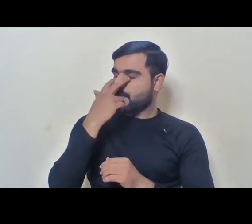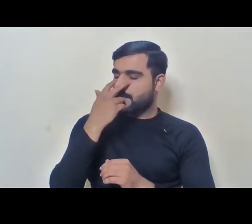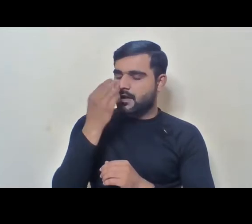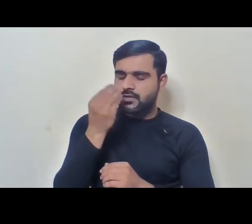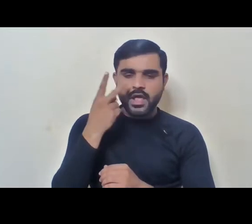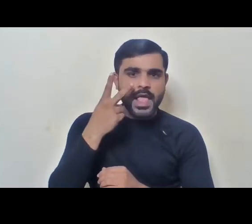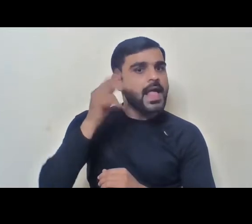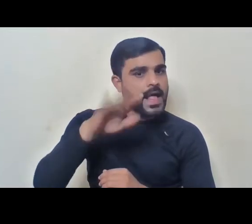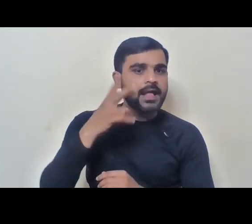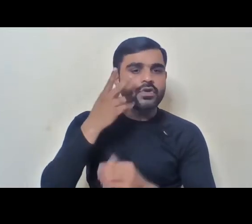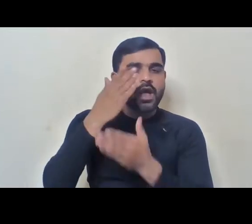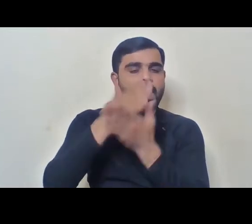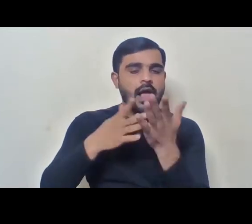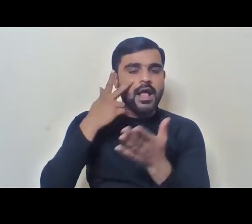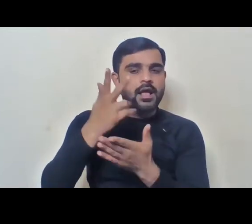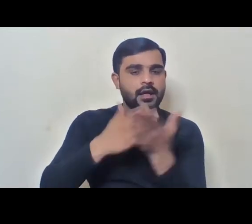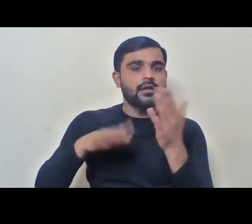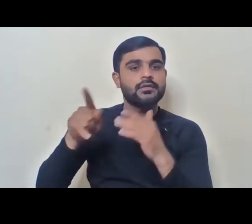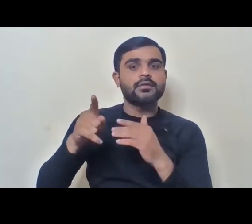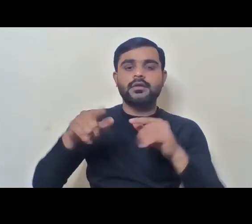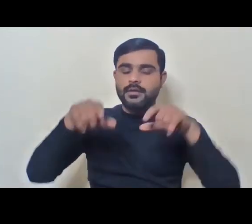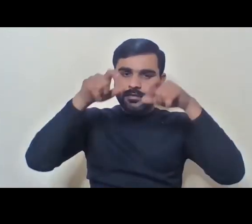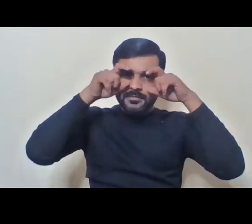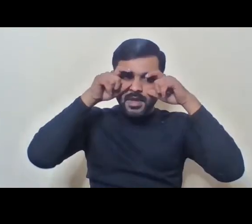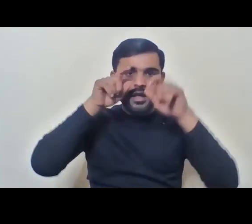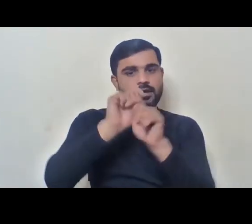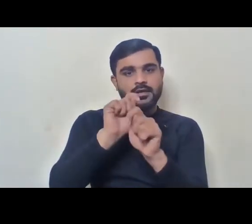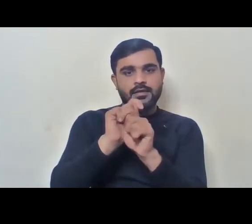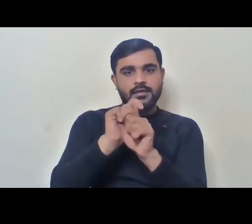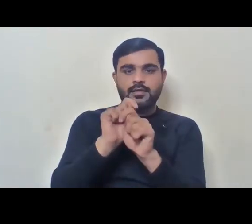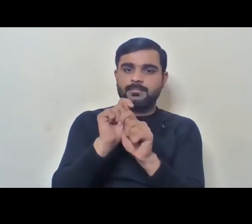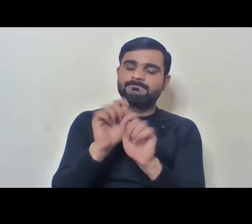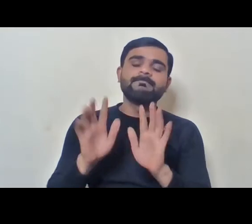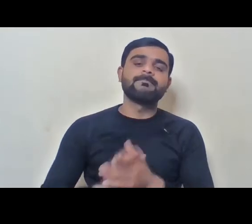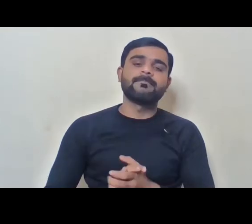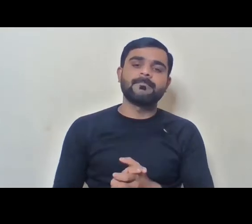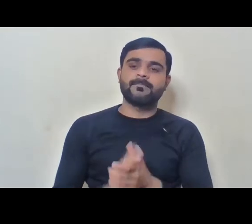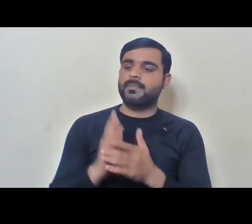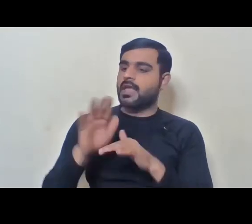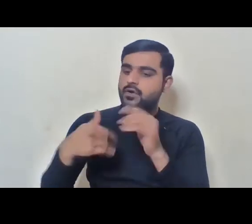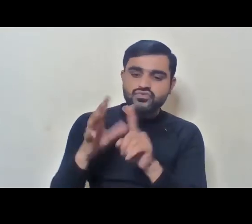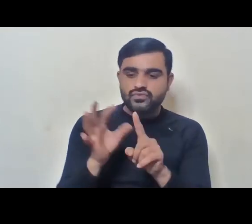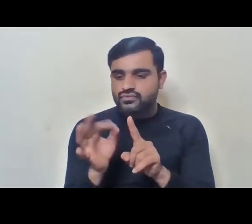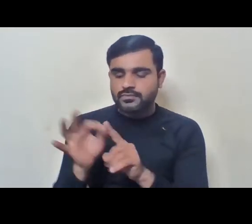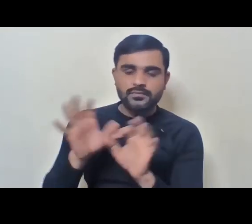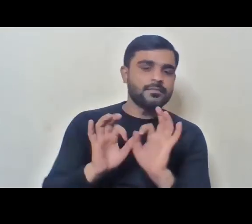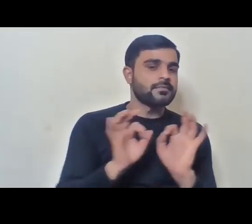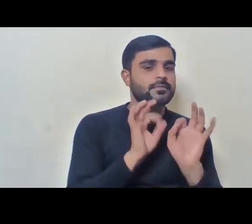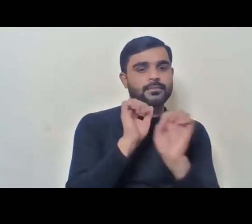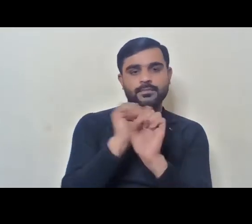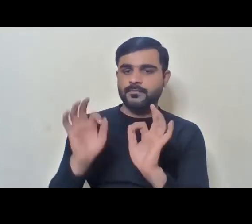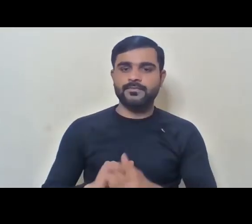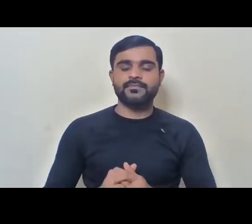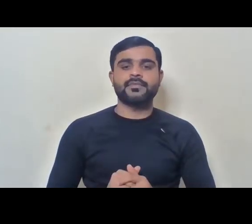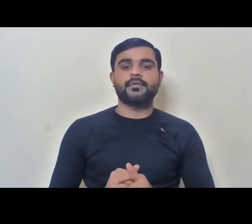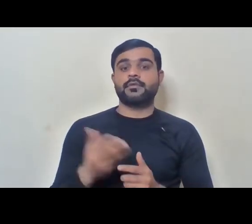this person used to wear glasses, you know, to work. And, and,